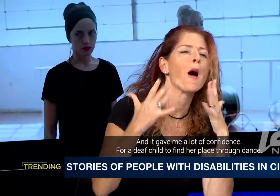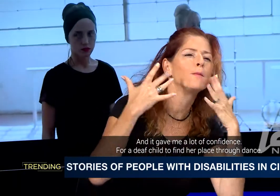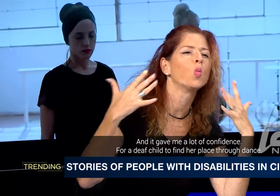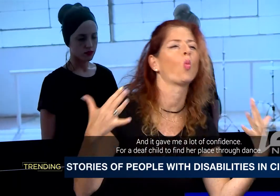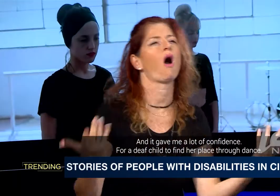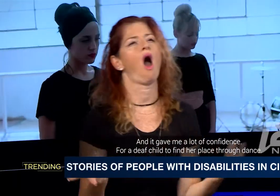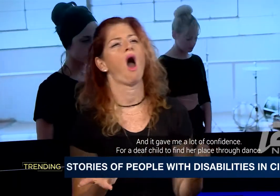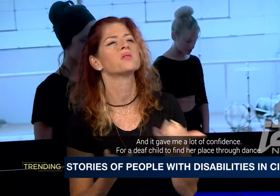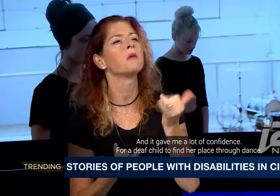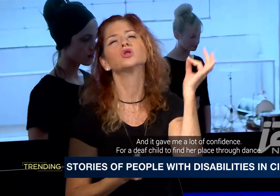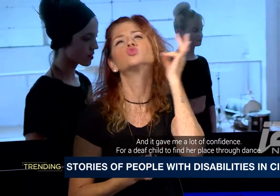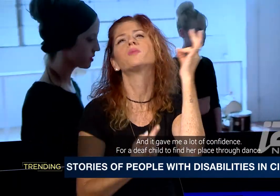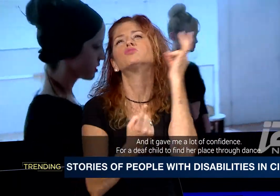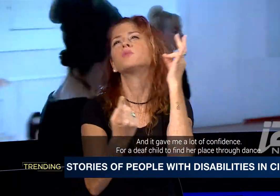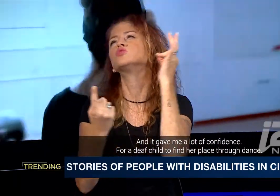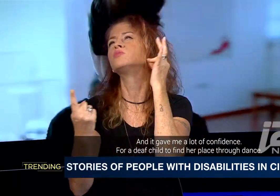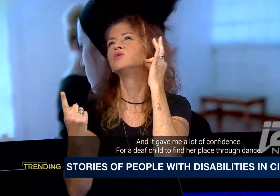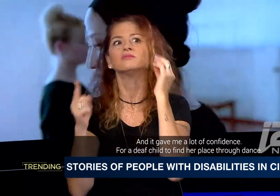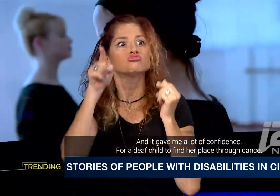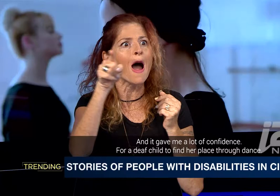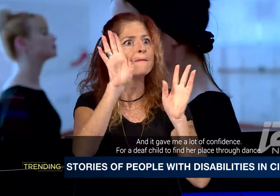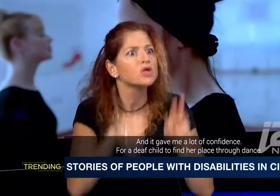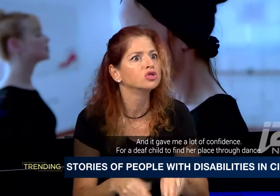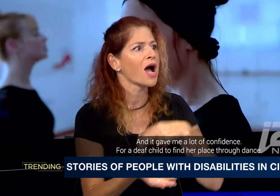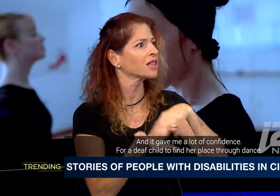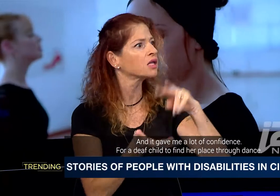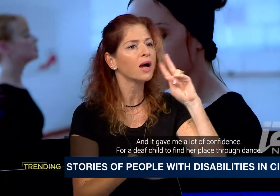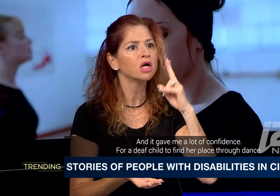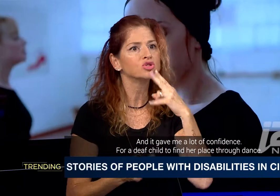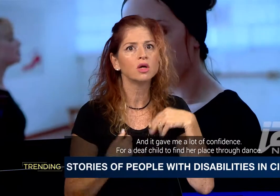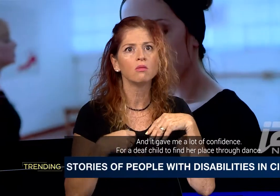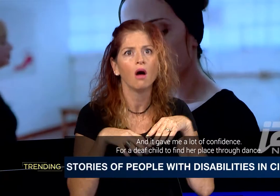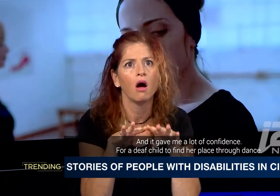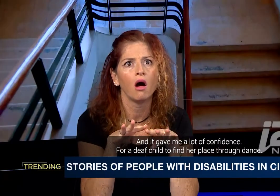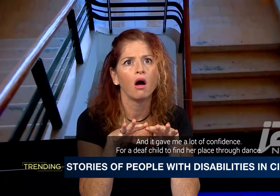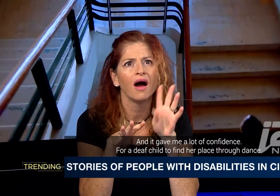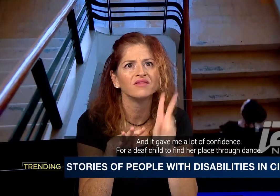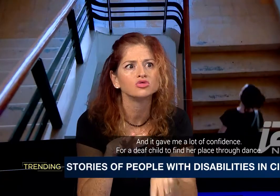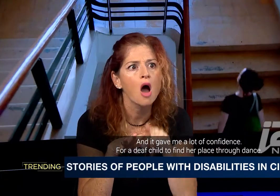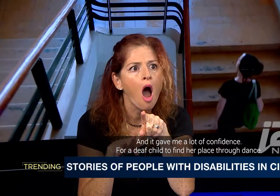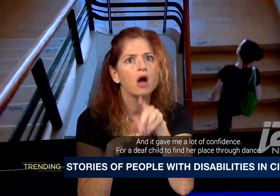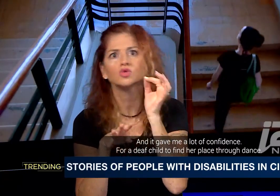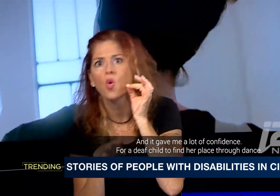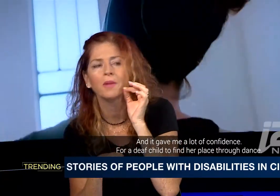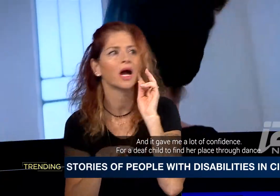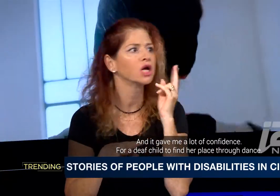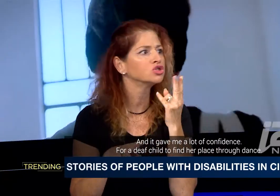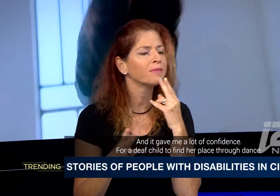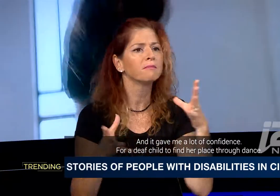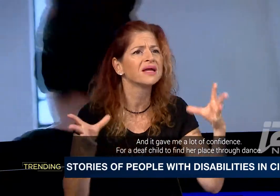wasn't really clear. Always the hearing people have their place. And suddenly, as a deaf child and a woman, I